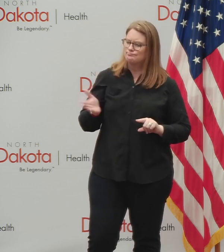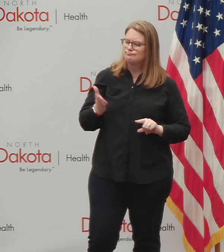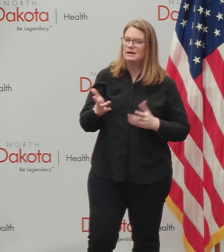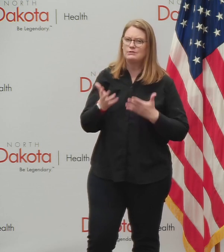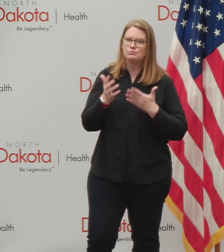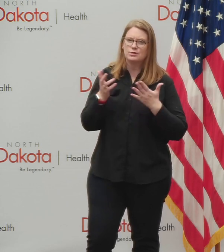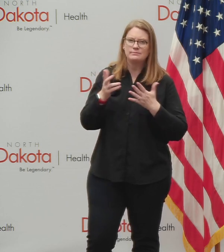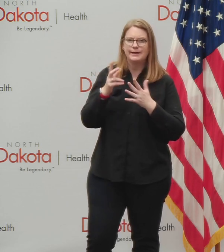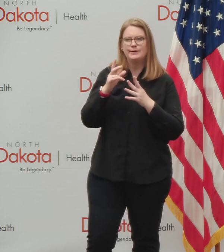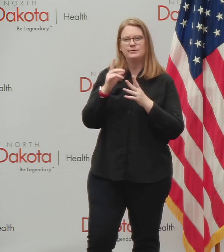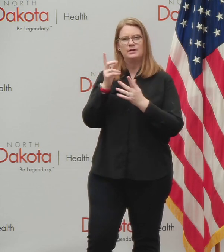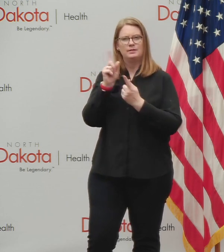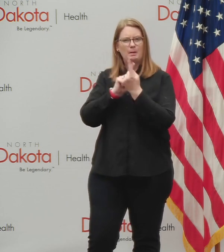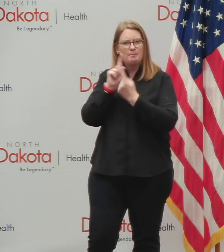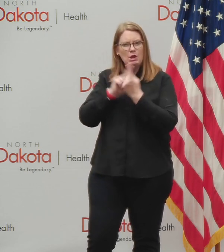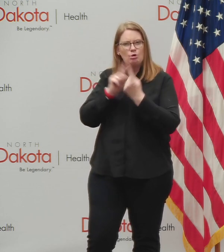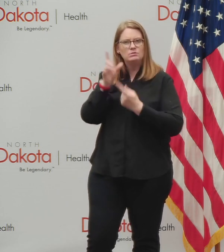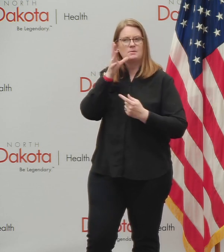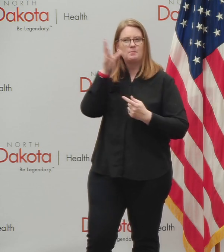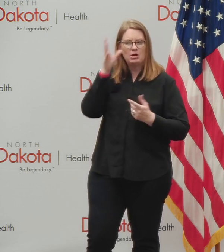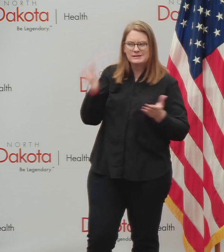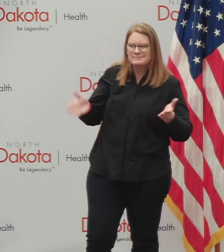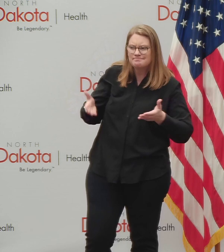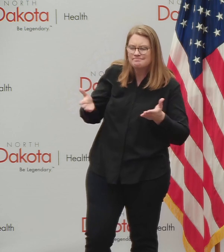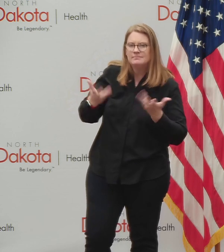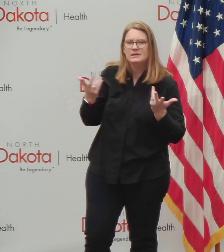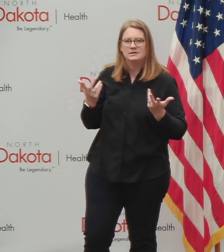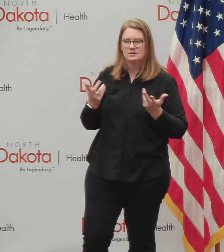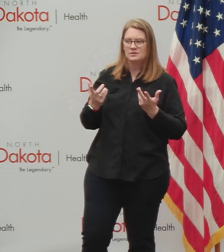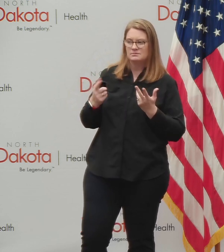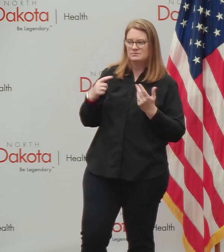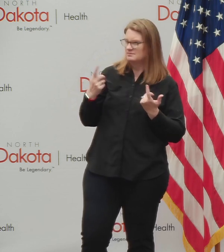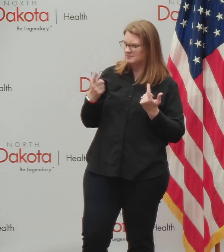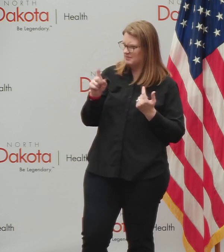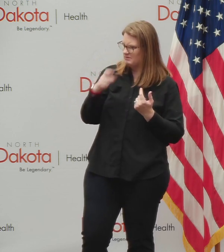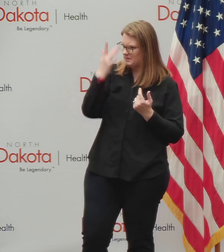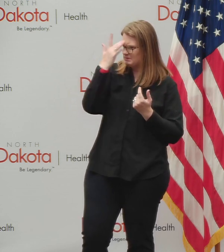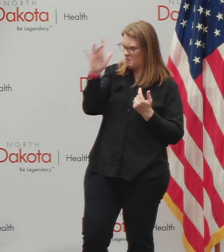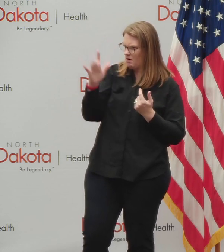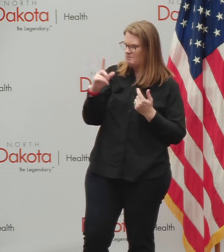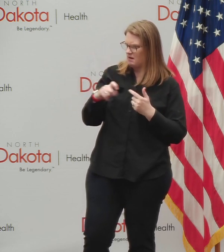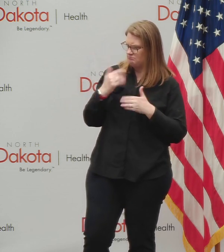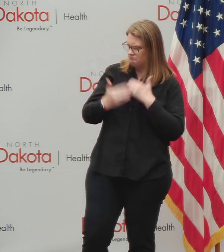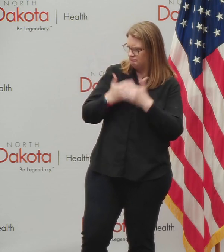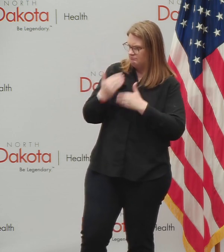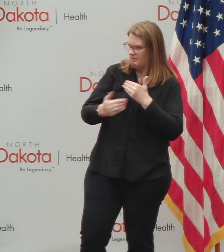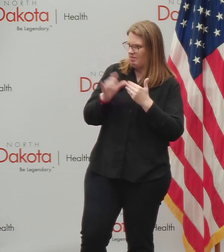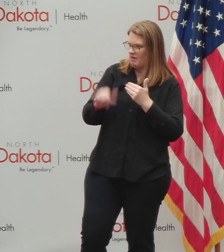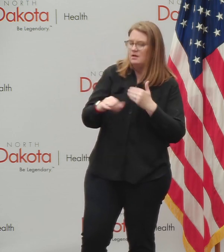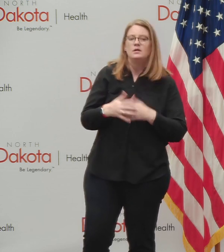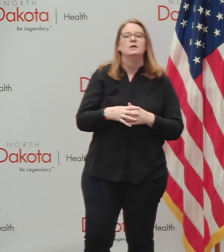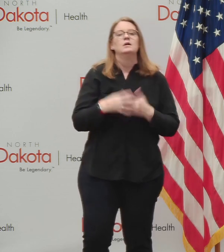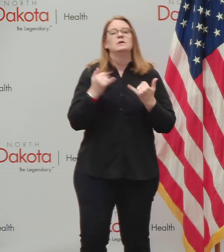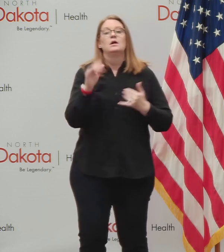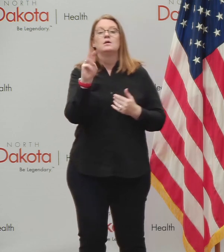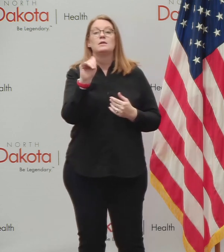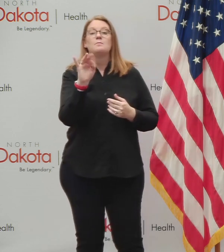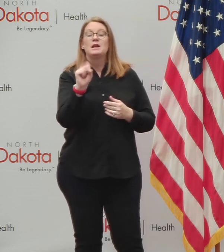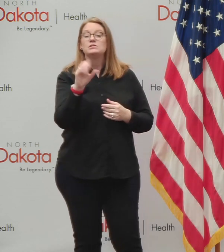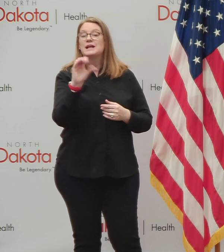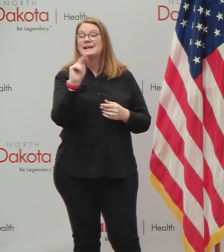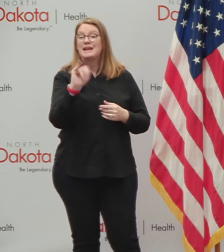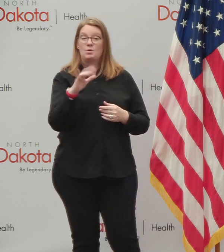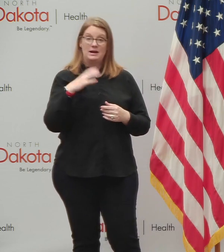peers and their parents, uh, in terms of how to, how to navigate, uh, smartly, uh, through this from talking with our mayors and county